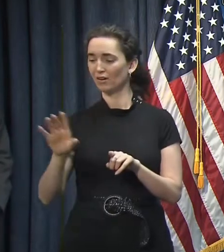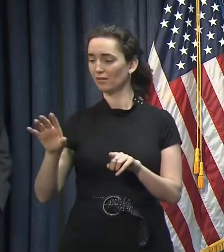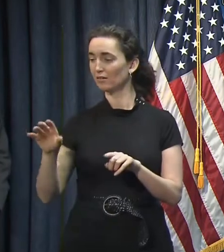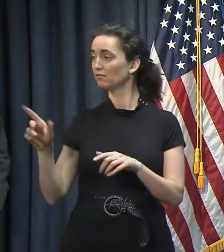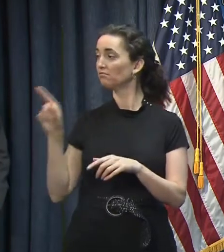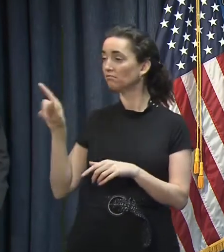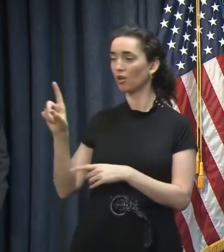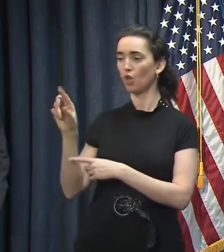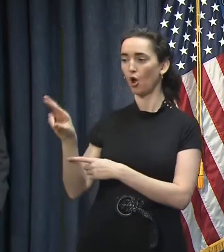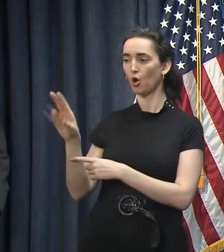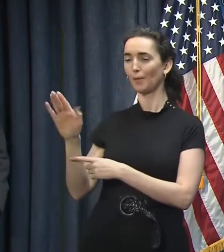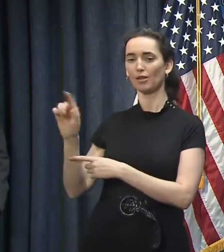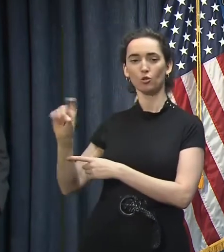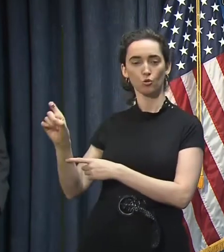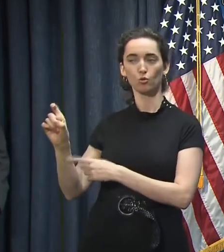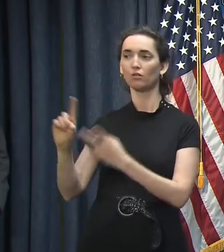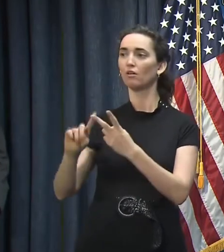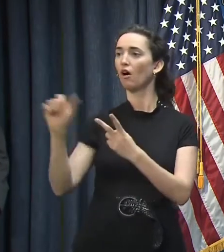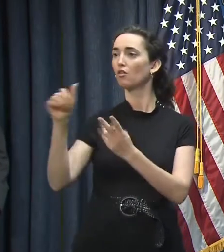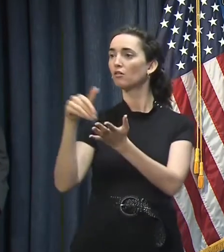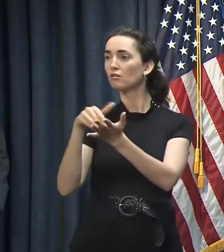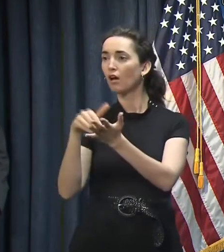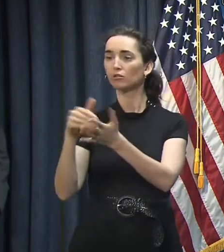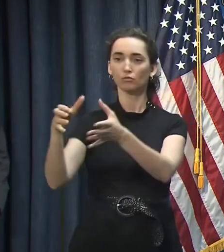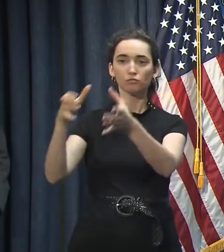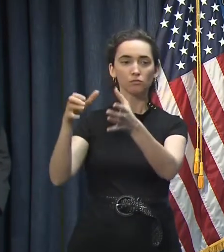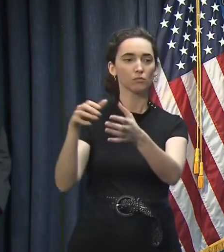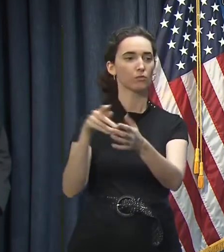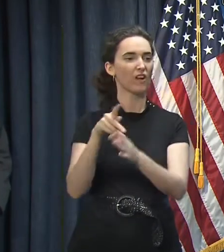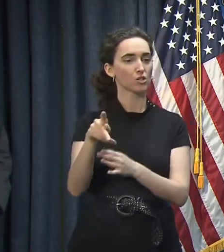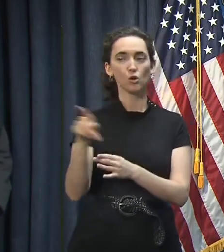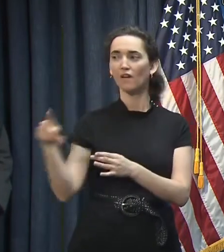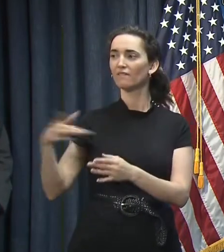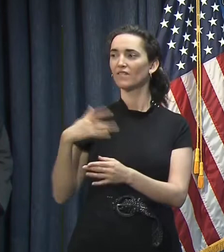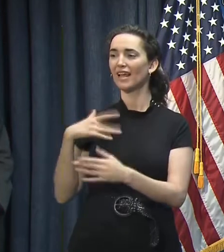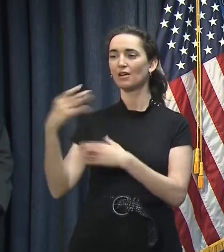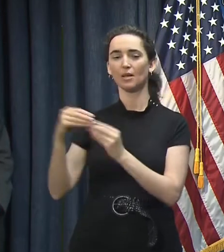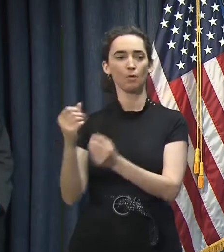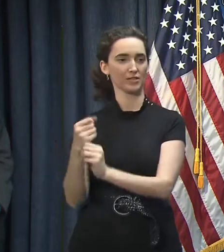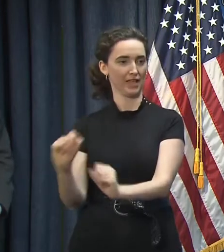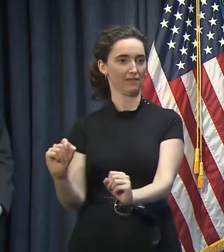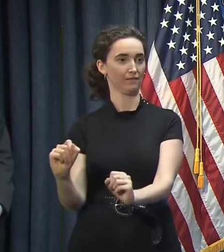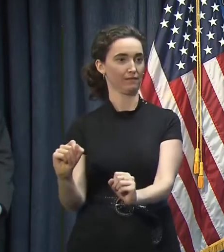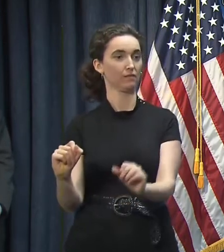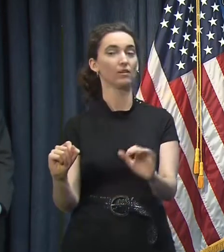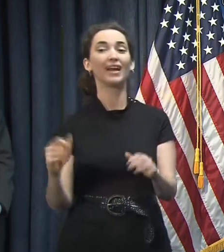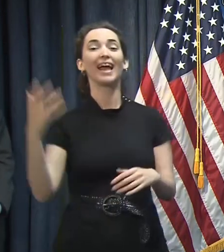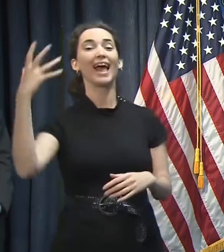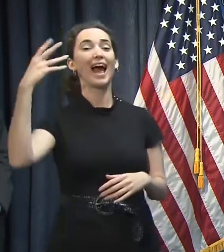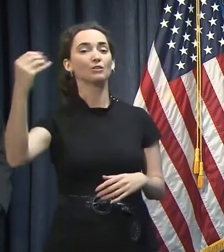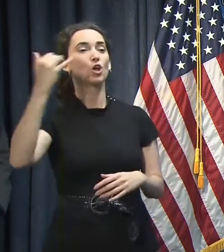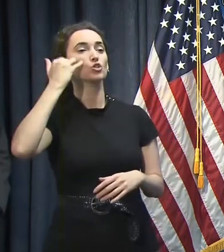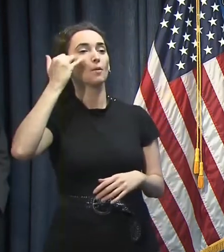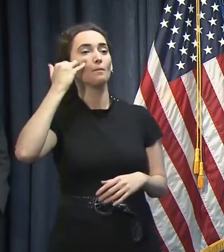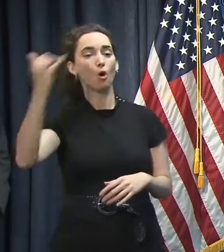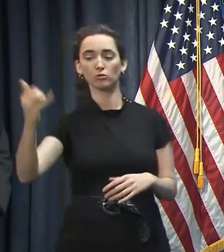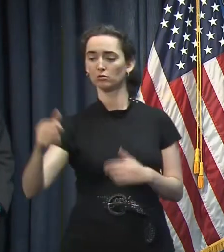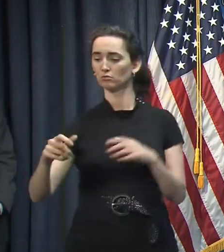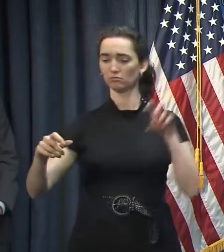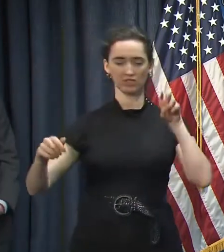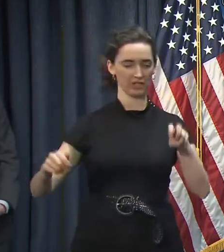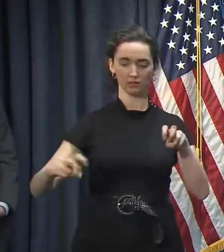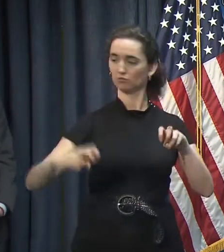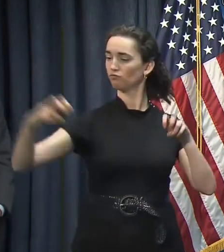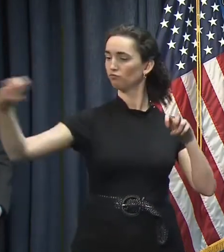healthcare professionals believe is much, much safer. Outdoors, the risk, especially if you are a safe distance